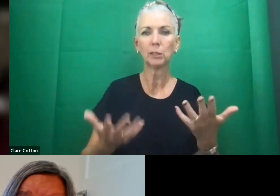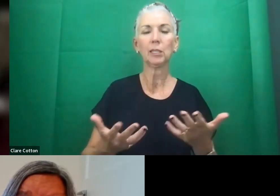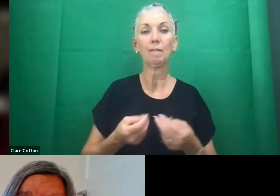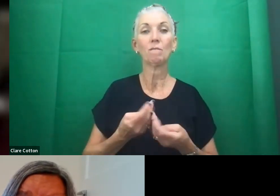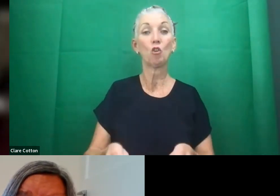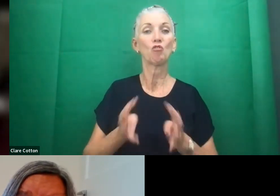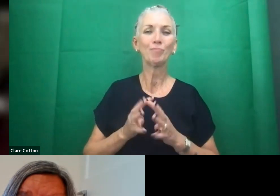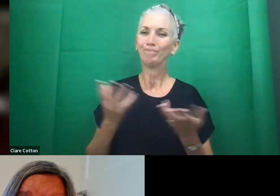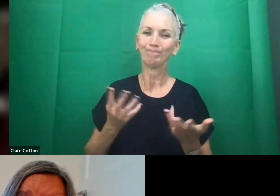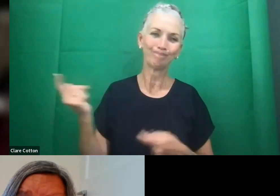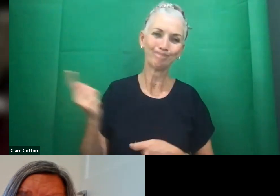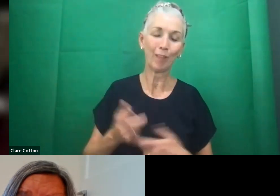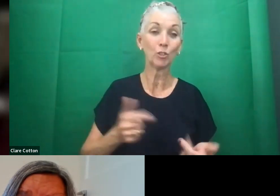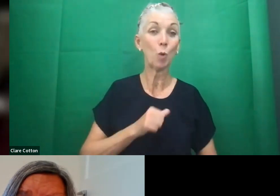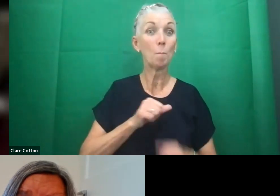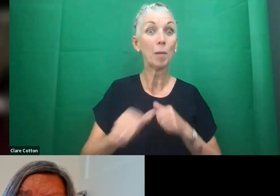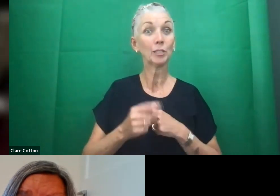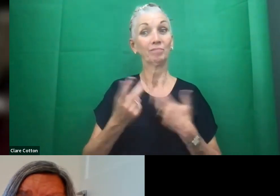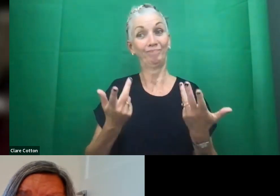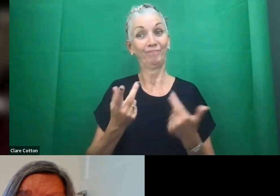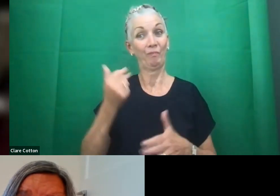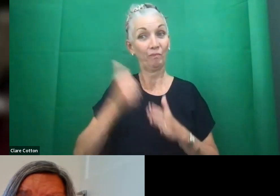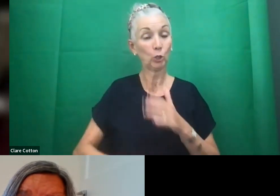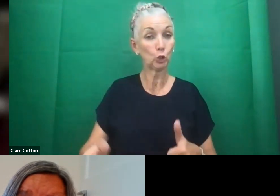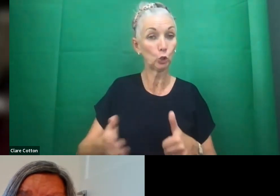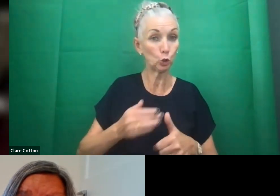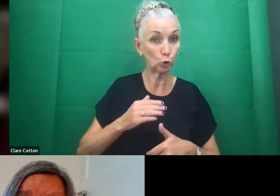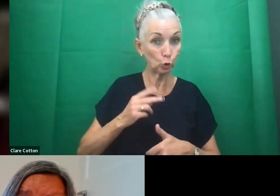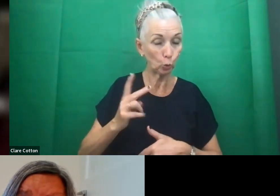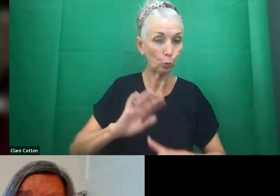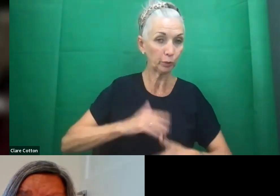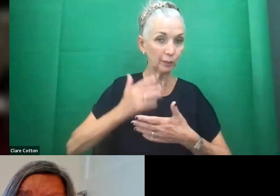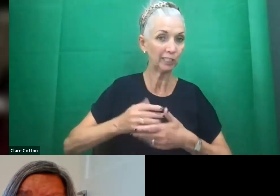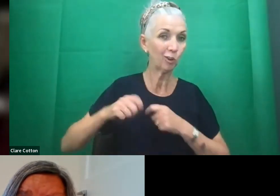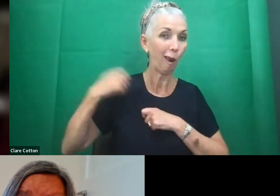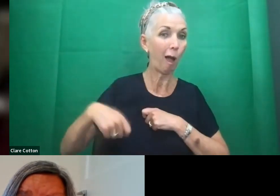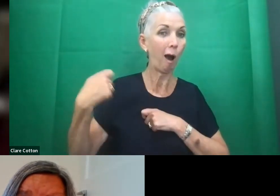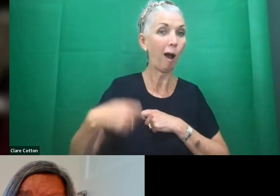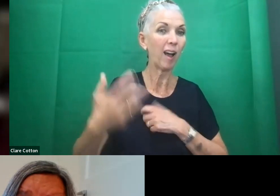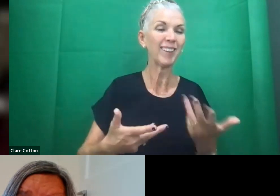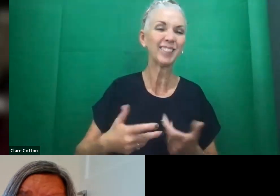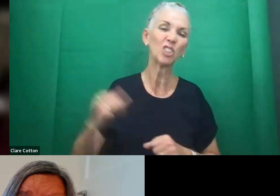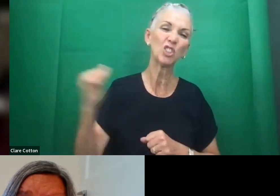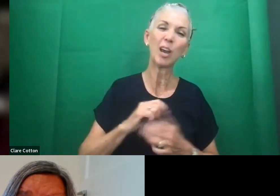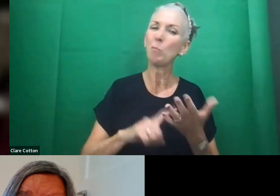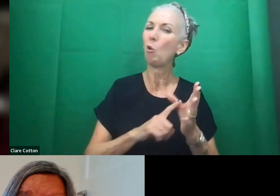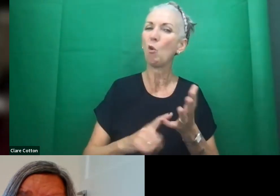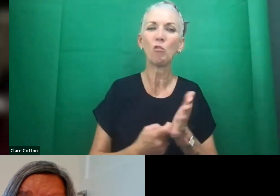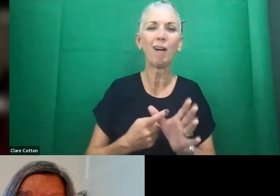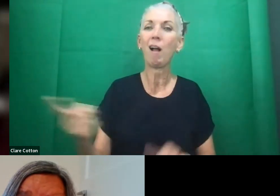presentations have been a little bit longer, which obviously has, you know, it's a shame that Laura's not with us. That's really unfortunate, but it's been really nice to be to hear a